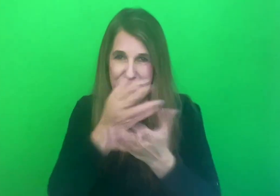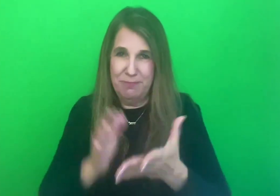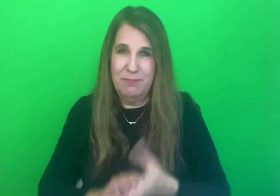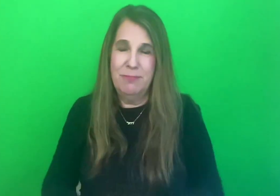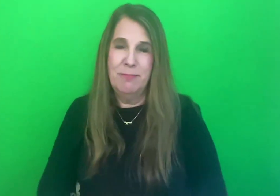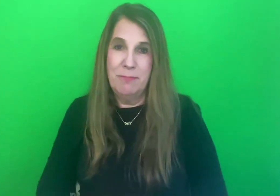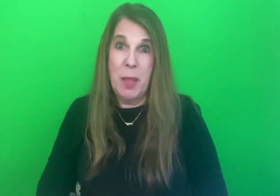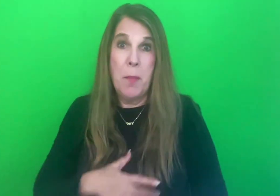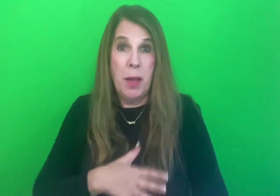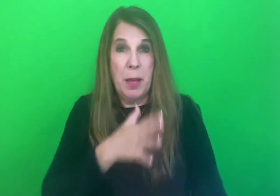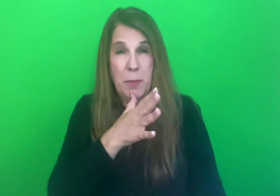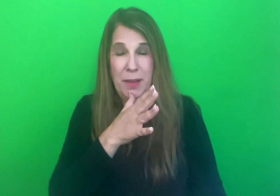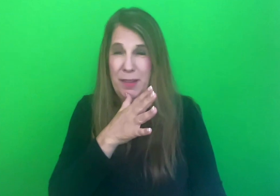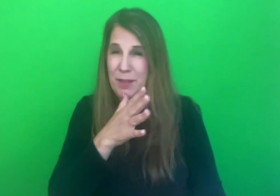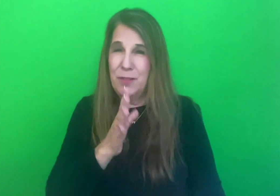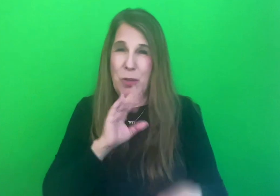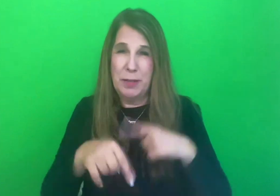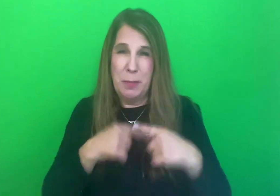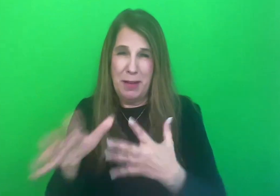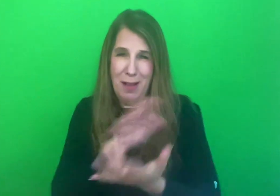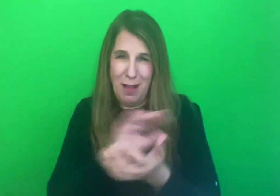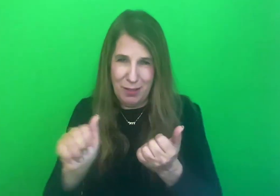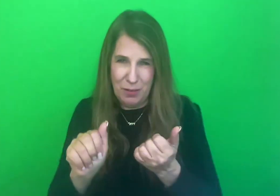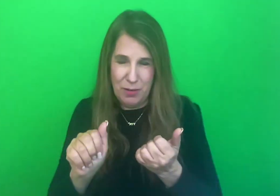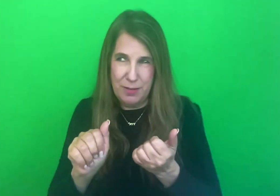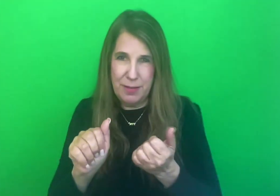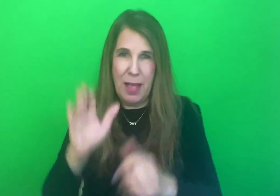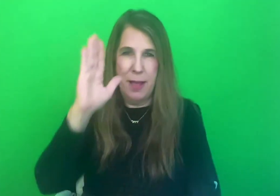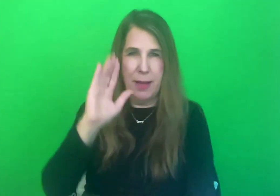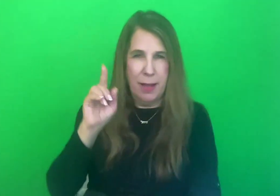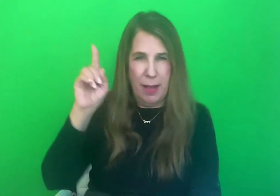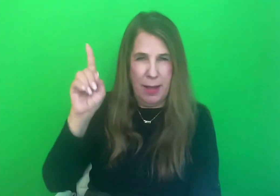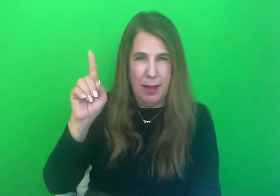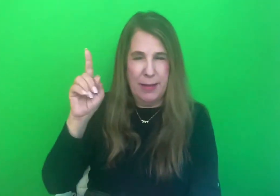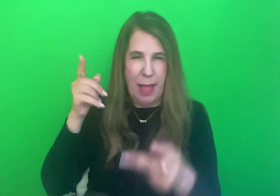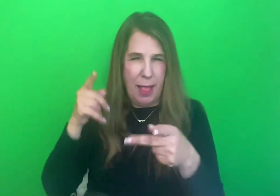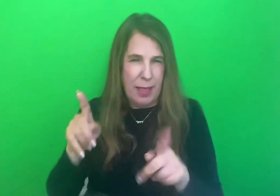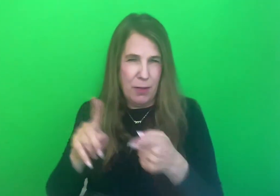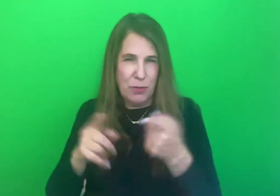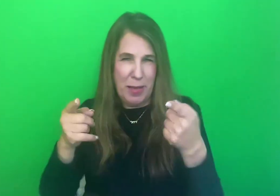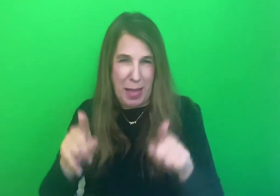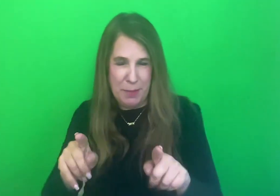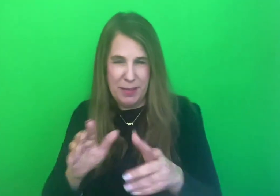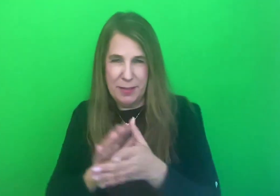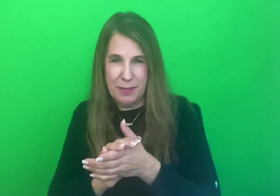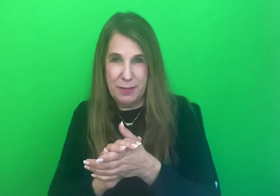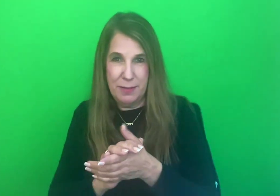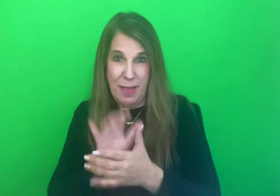She'd referred to the Holocaust and a God that allowed it to happen. This thought must have reverberated through